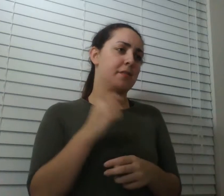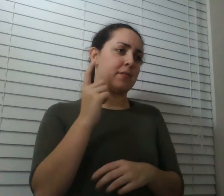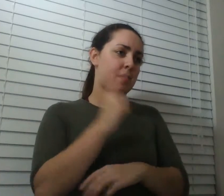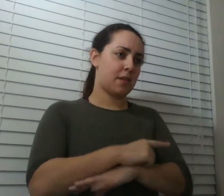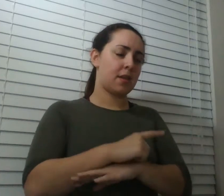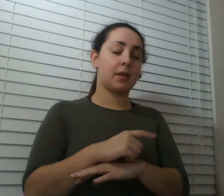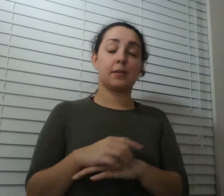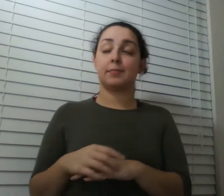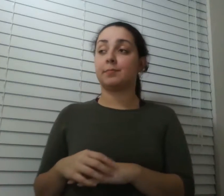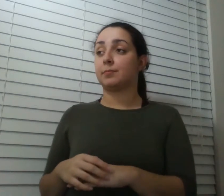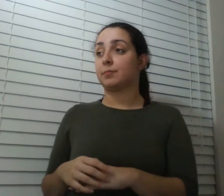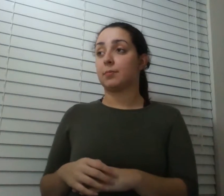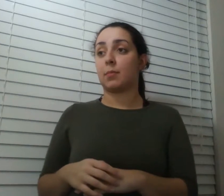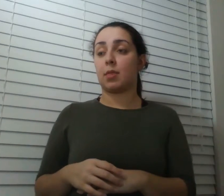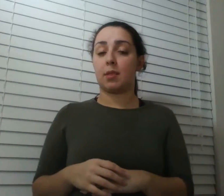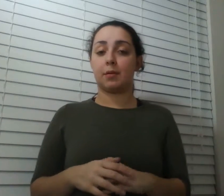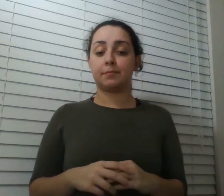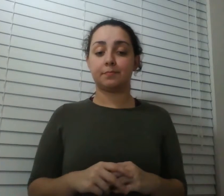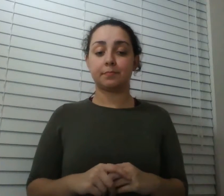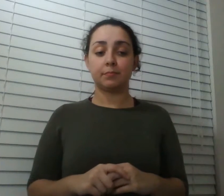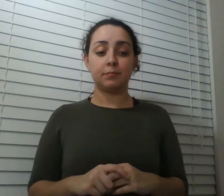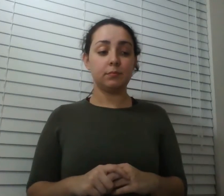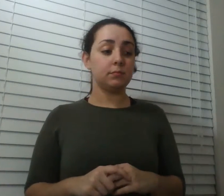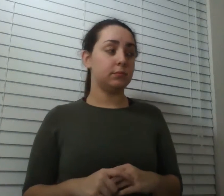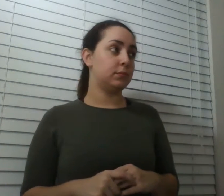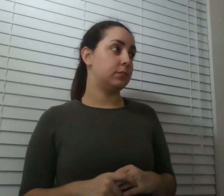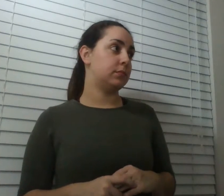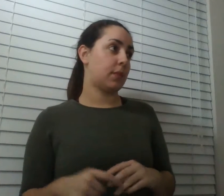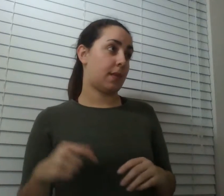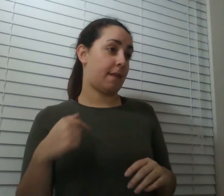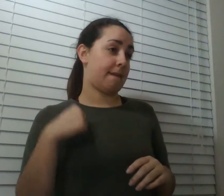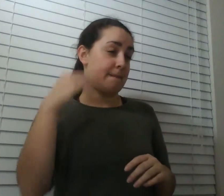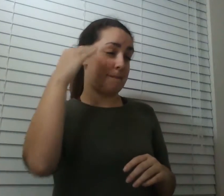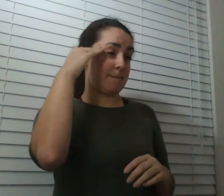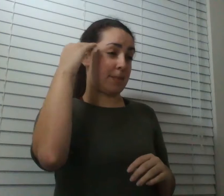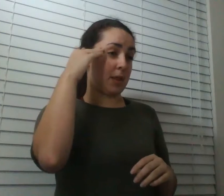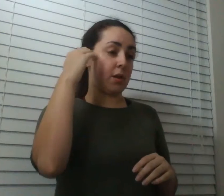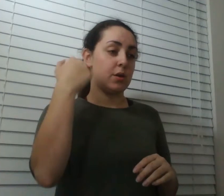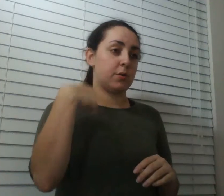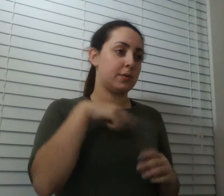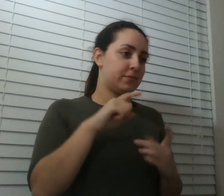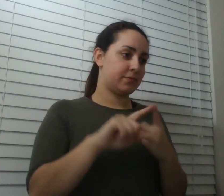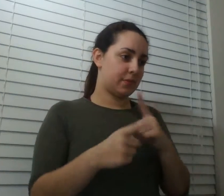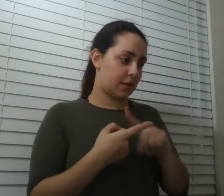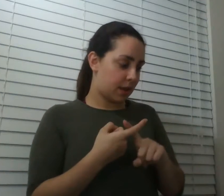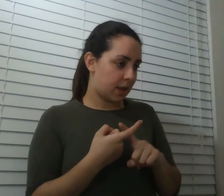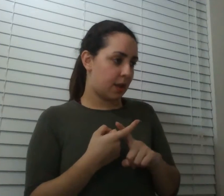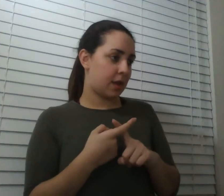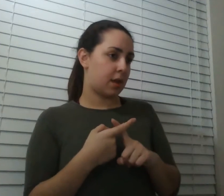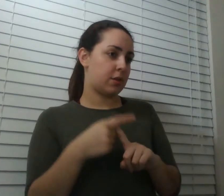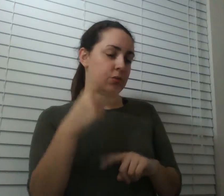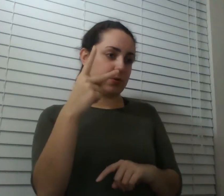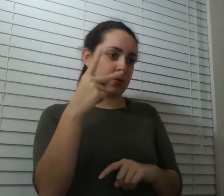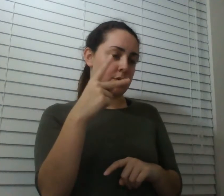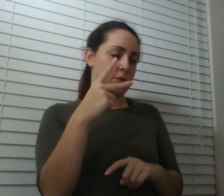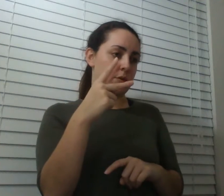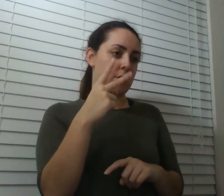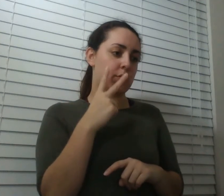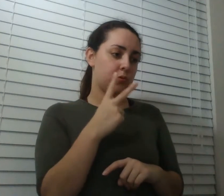is we're friends we're in some sort of indoor setting i think it looked like that males uh males breathe it out breathe through it breathe